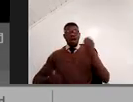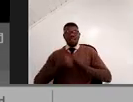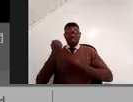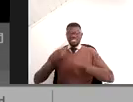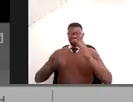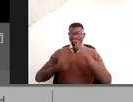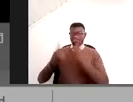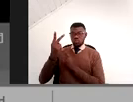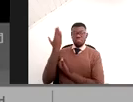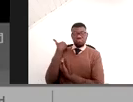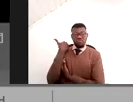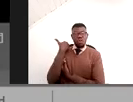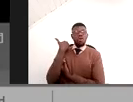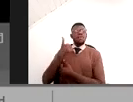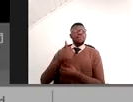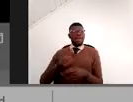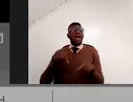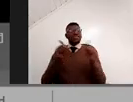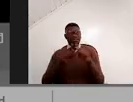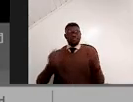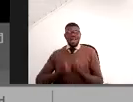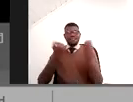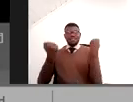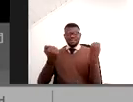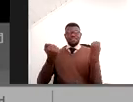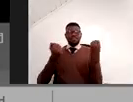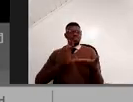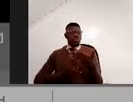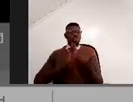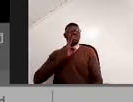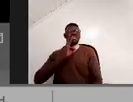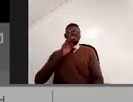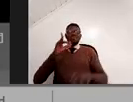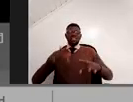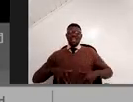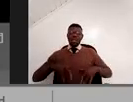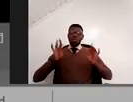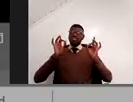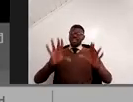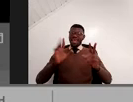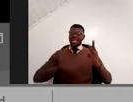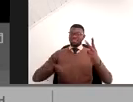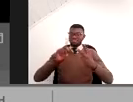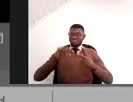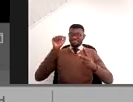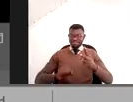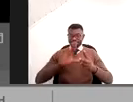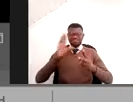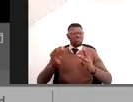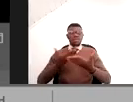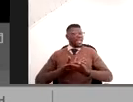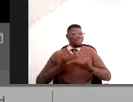And this may be the same in wine from Australia or from South Africa or wherever, because